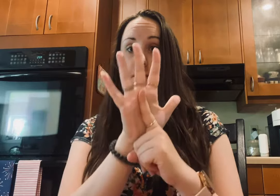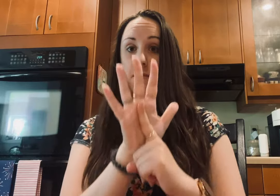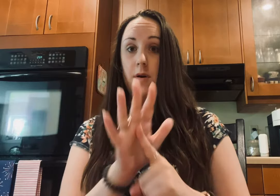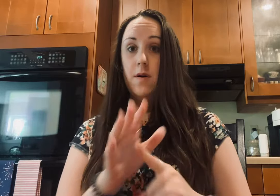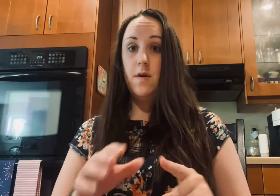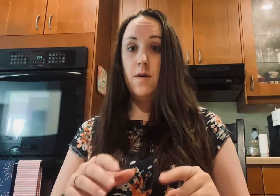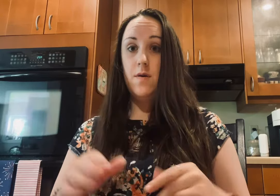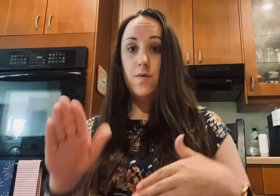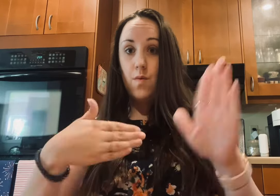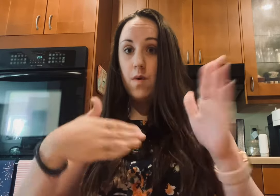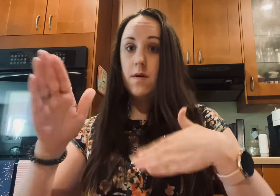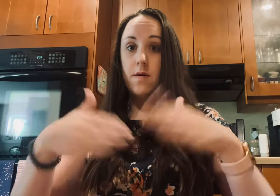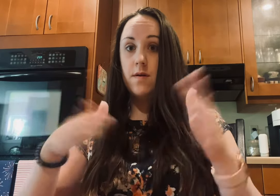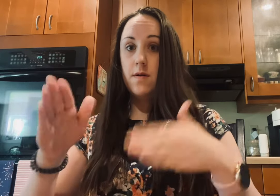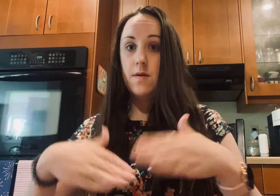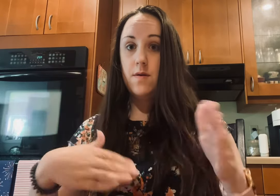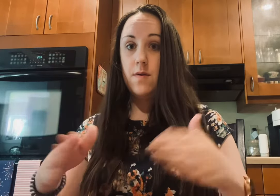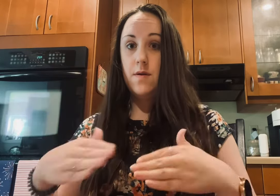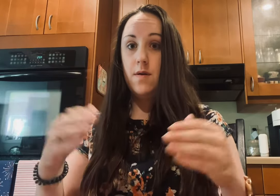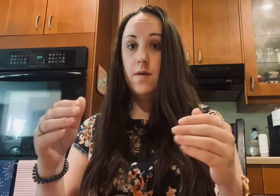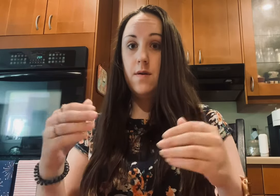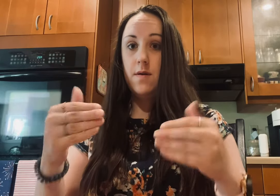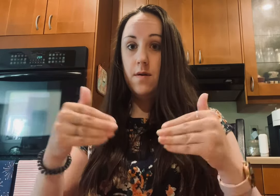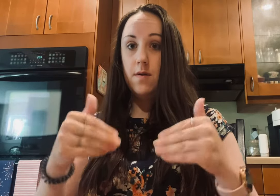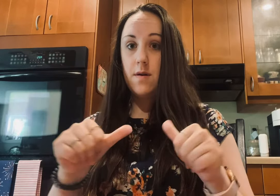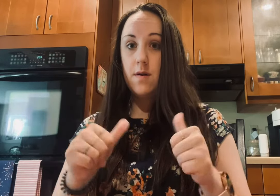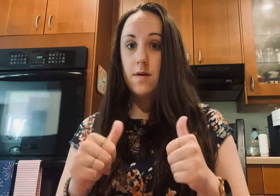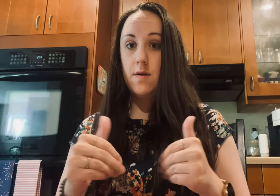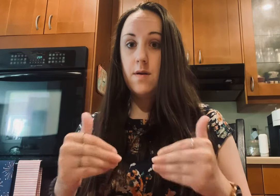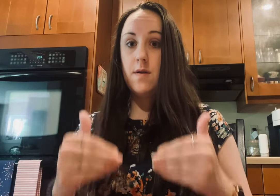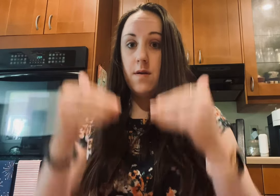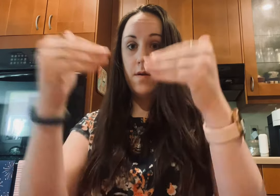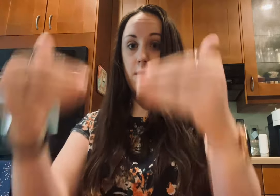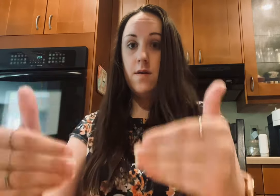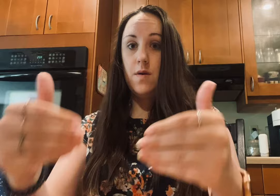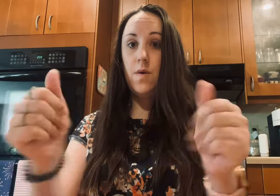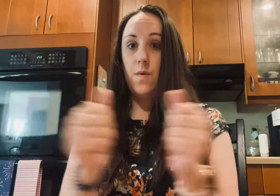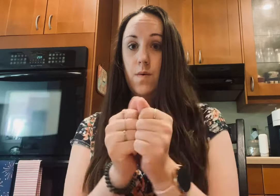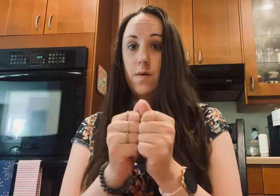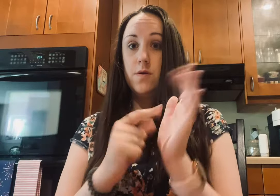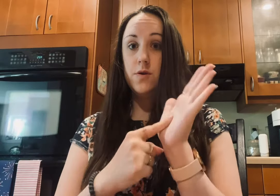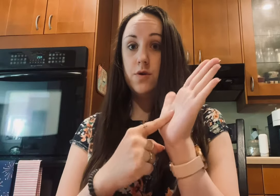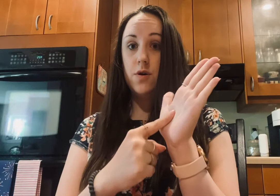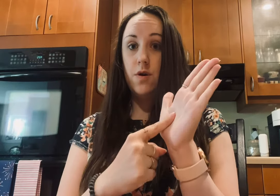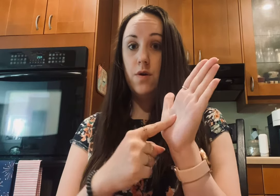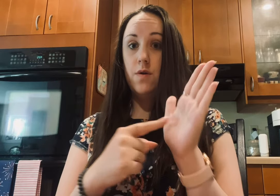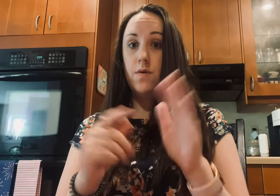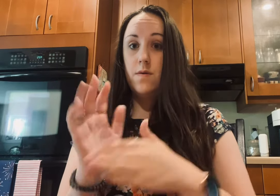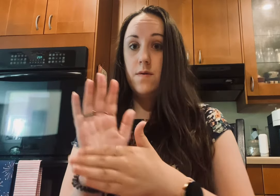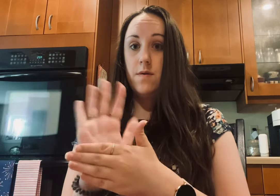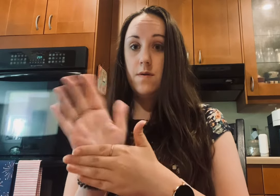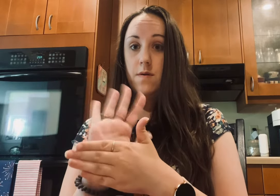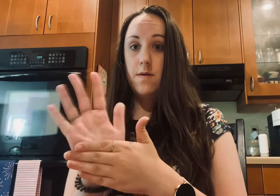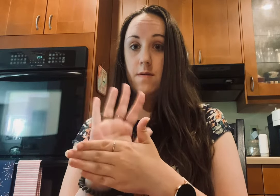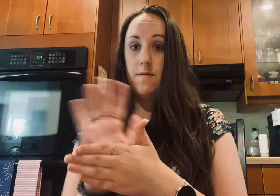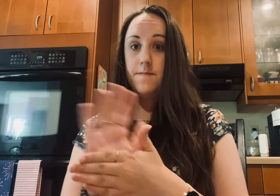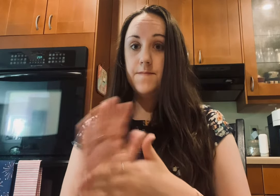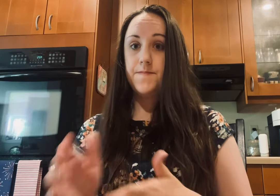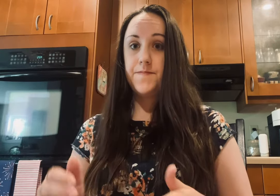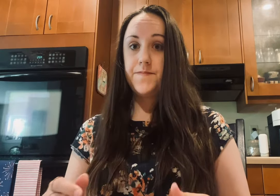my best, but poor Gotta get on with the show Check the coast for the front number Of the magazine Everywhere I arrive I get high